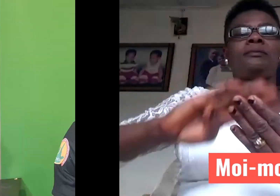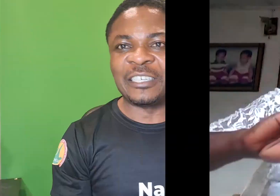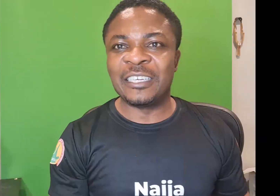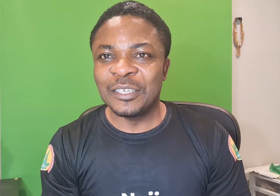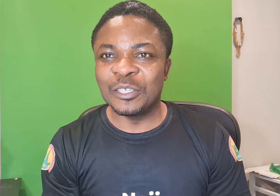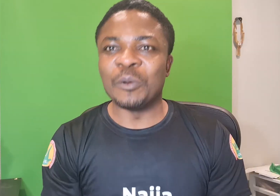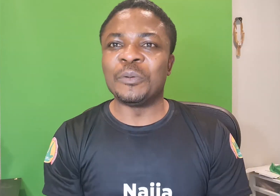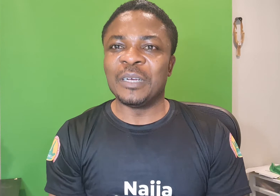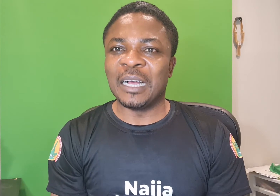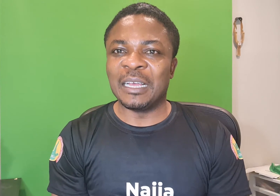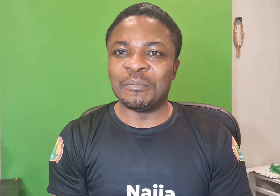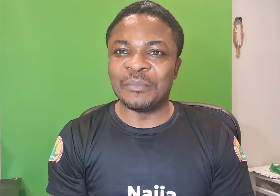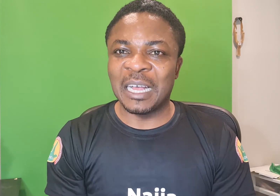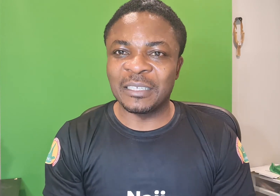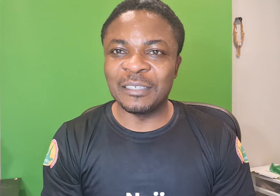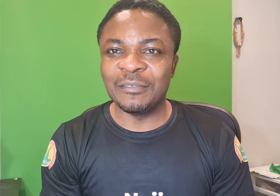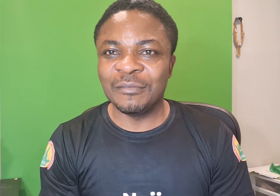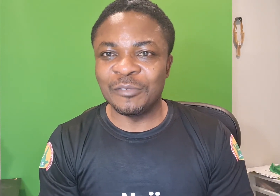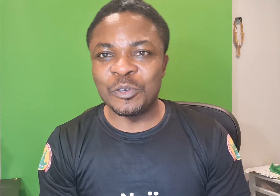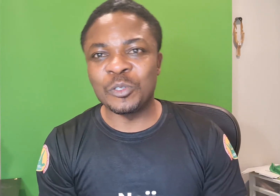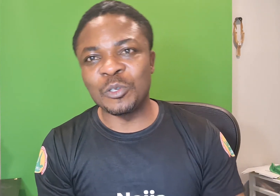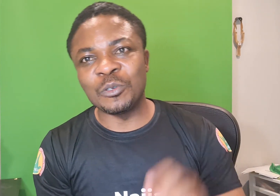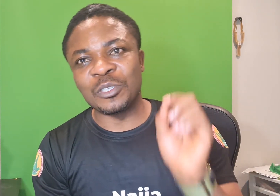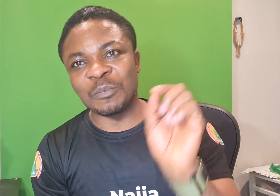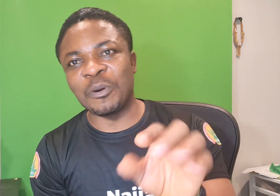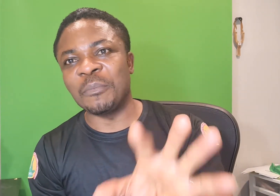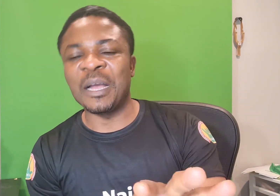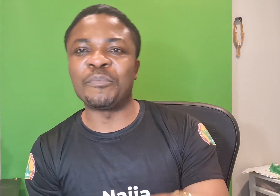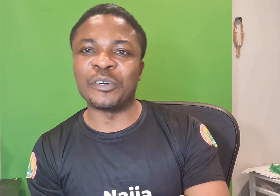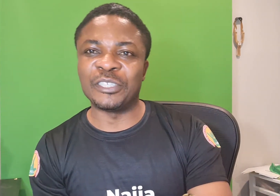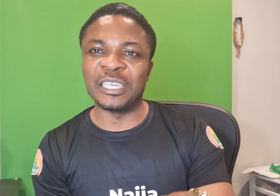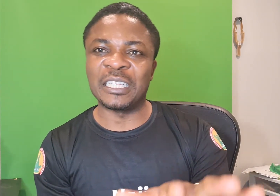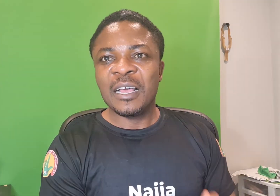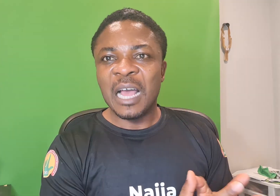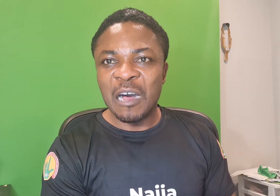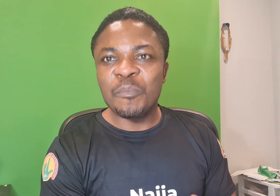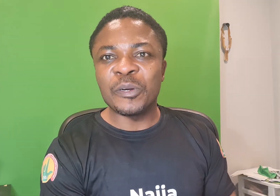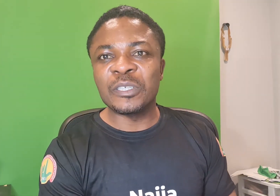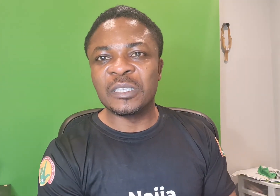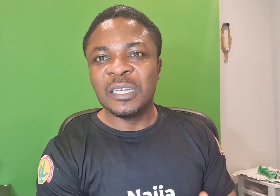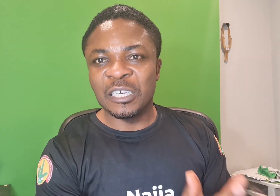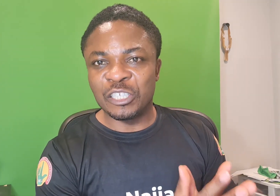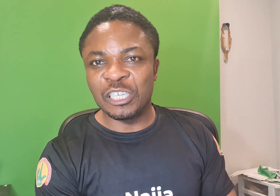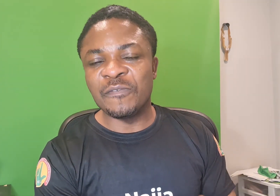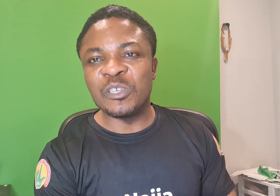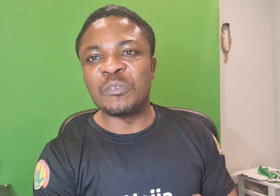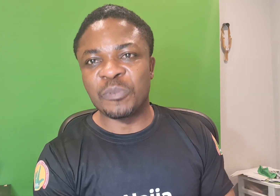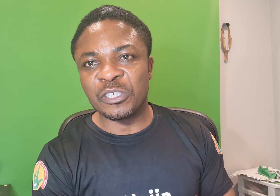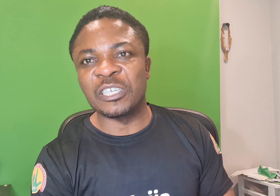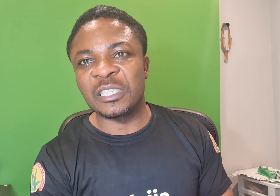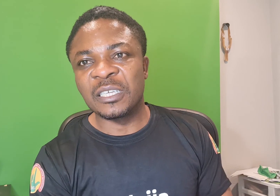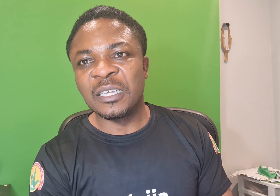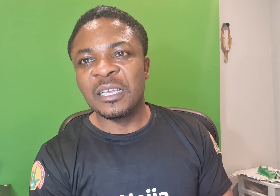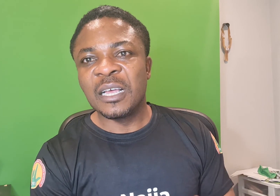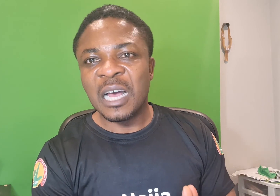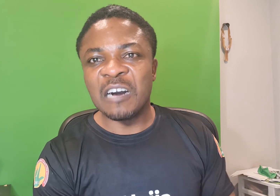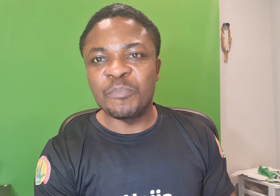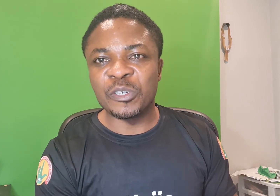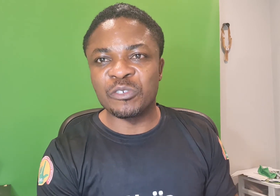So I am asking you to support my project, help us achieve this project, help us